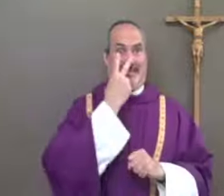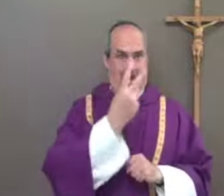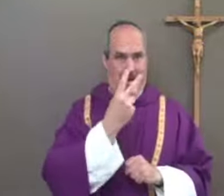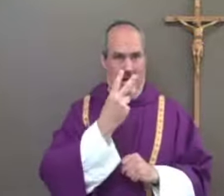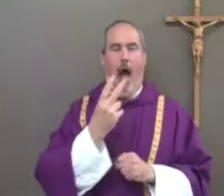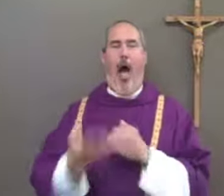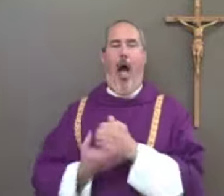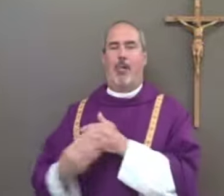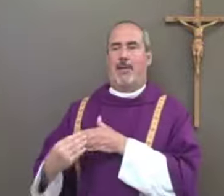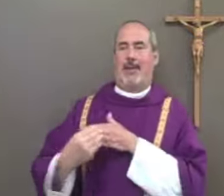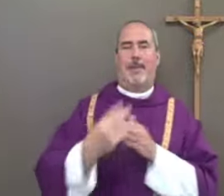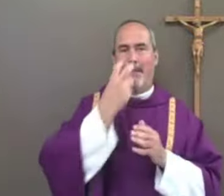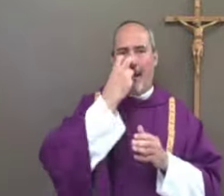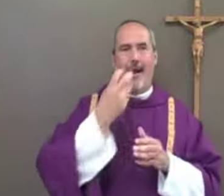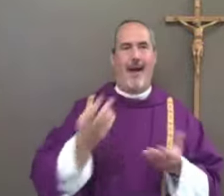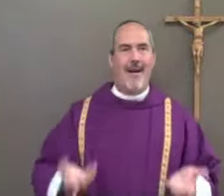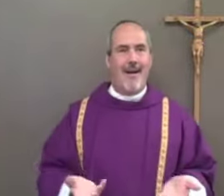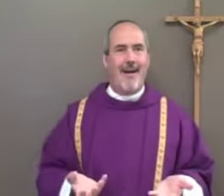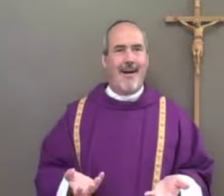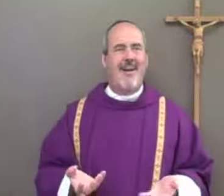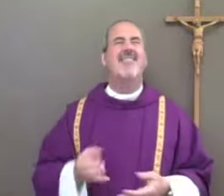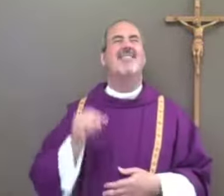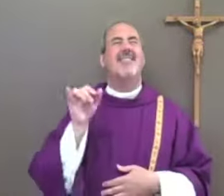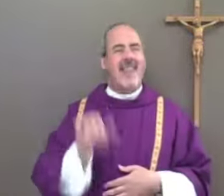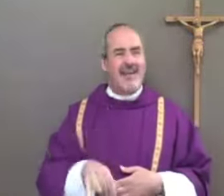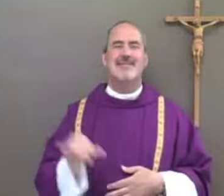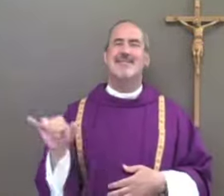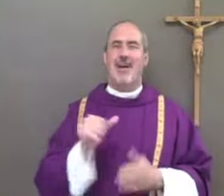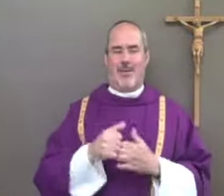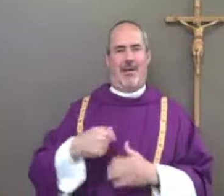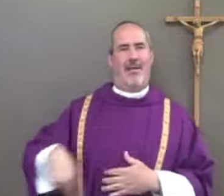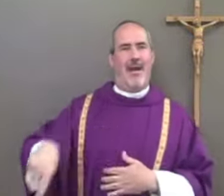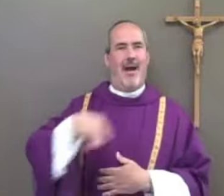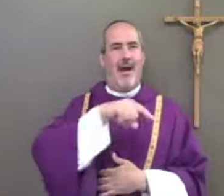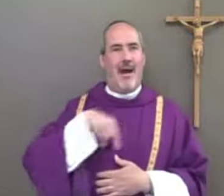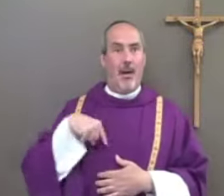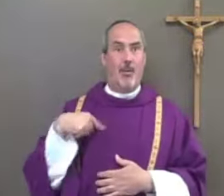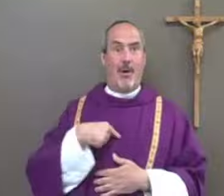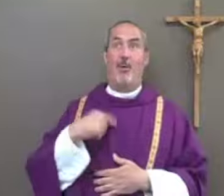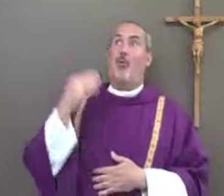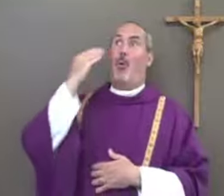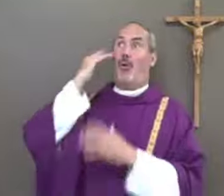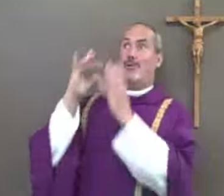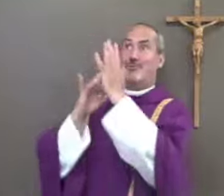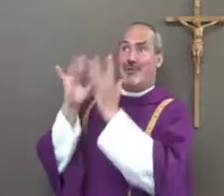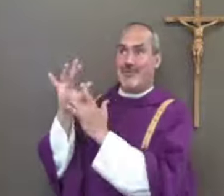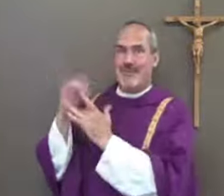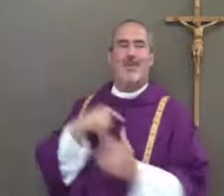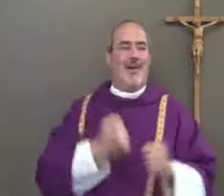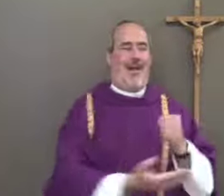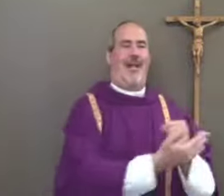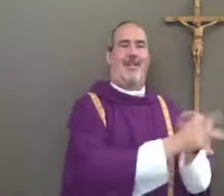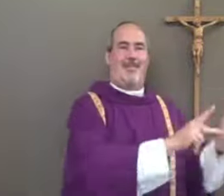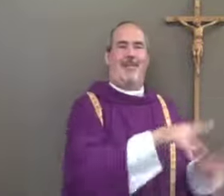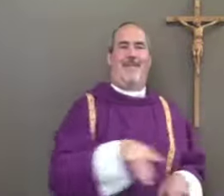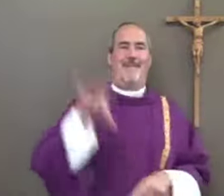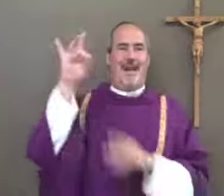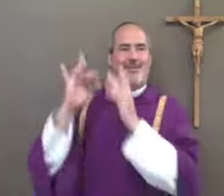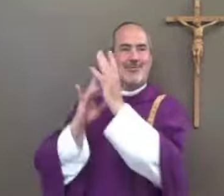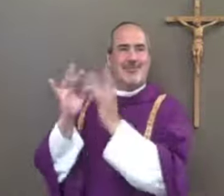You need someone who can see to help a blind man. Well, that's the same with us. We can't help